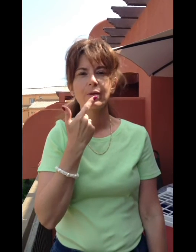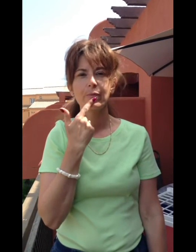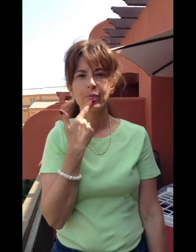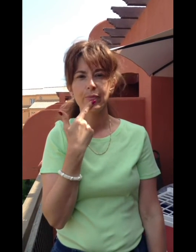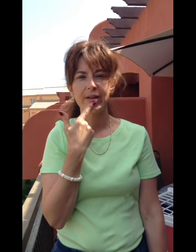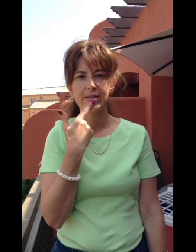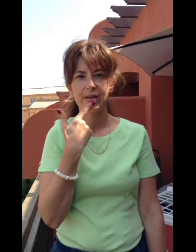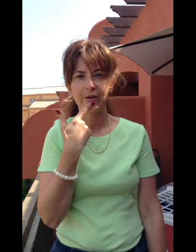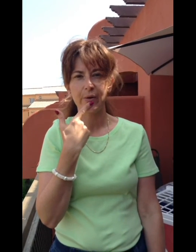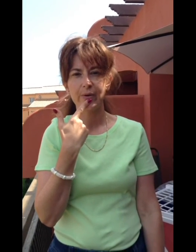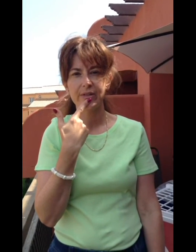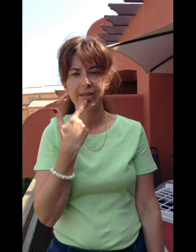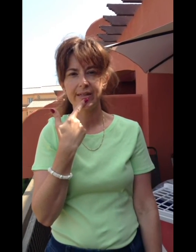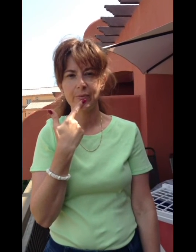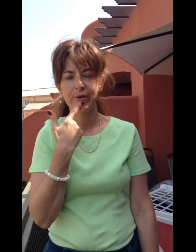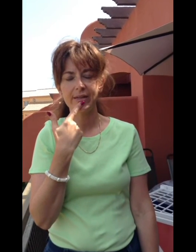Press and hold and take a deep breath.